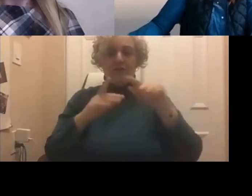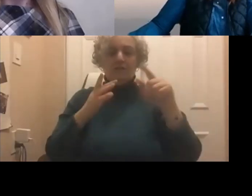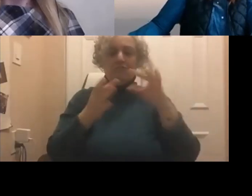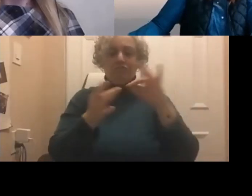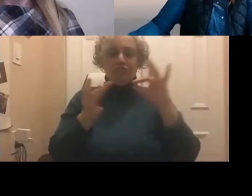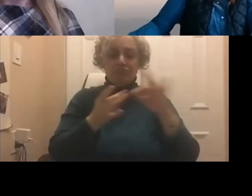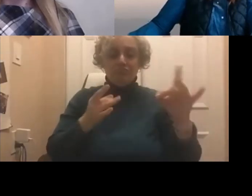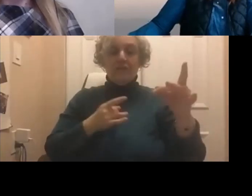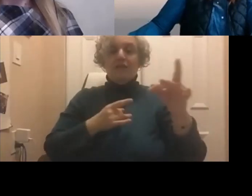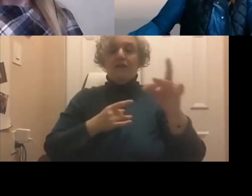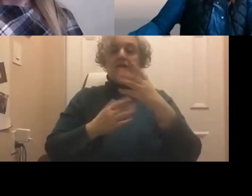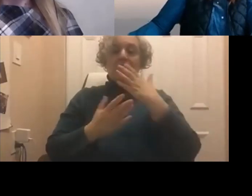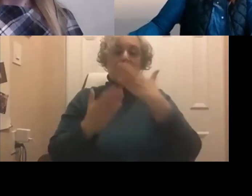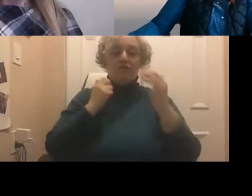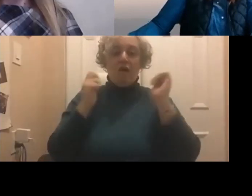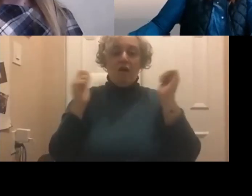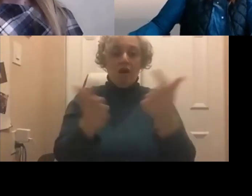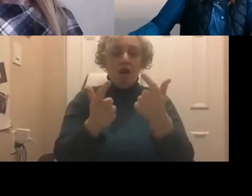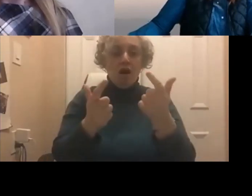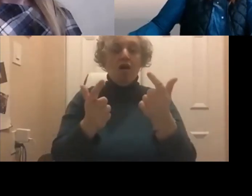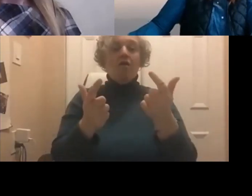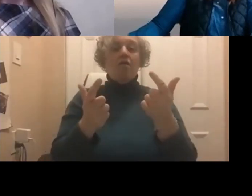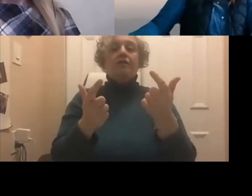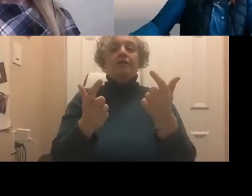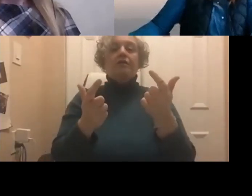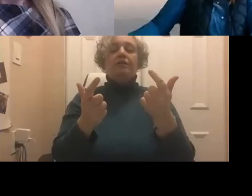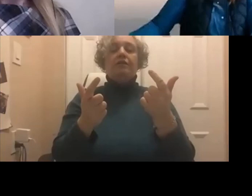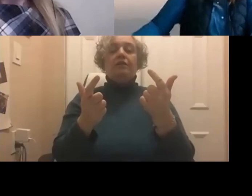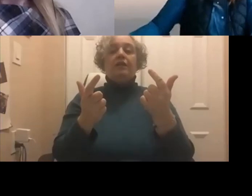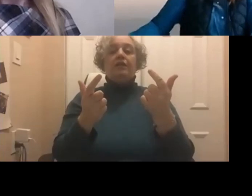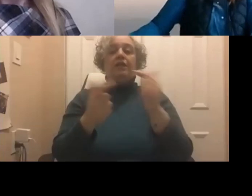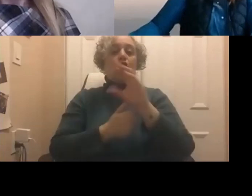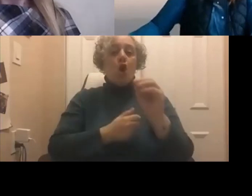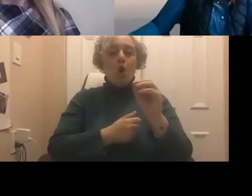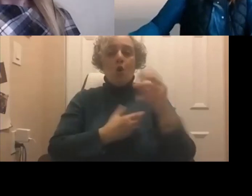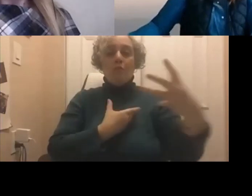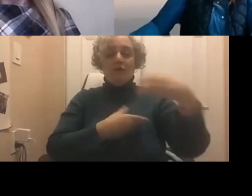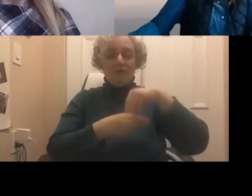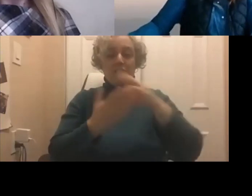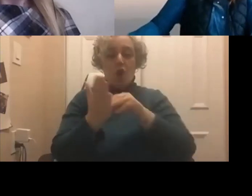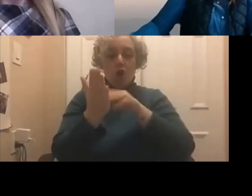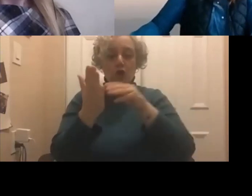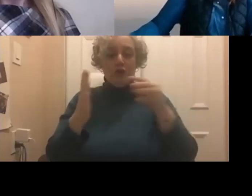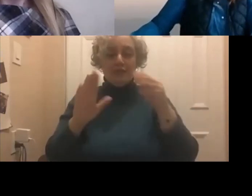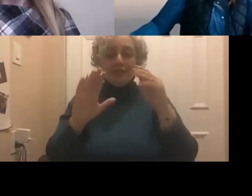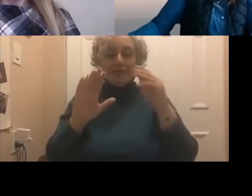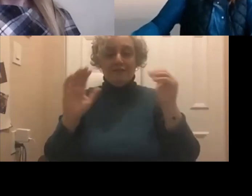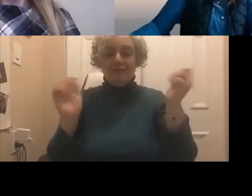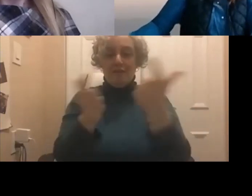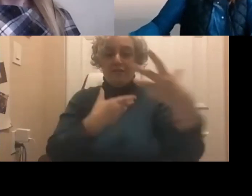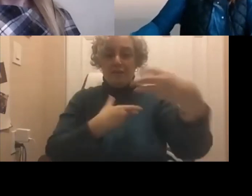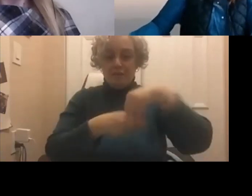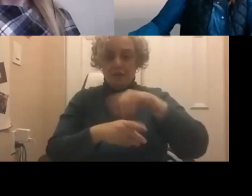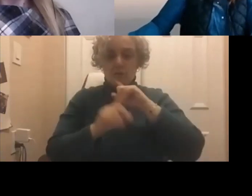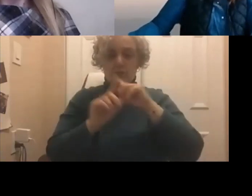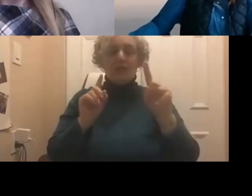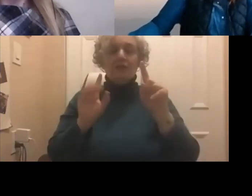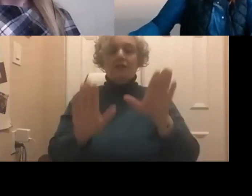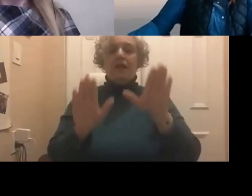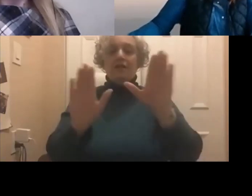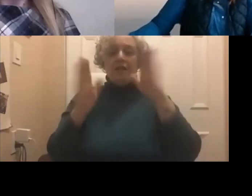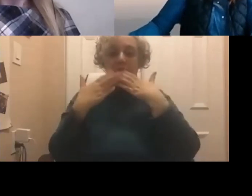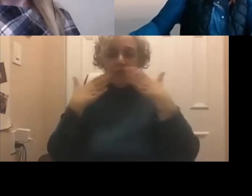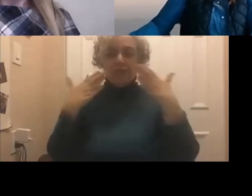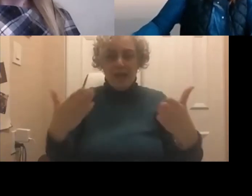topic and thank you to all of our co-panelists and learners out there and participants. I appreciate